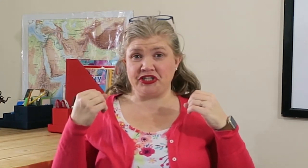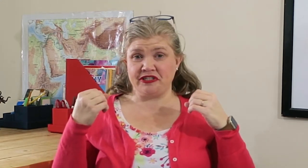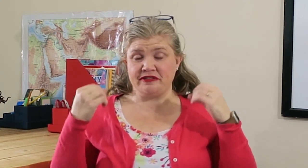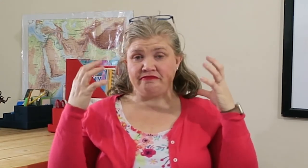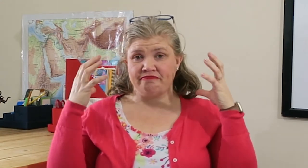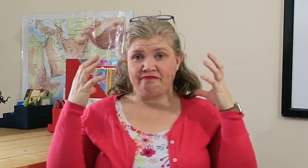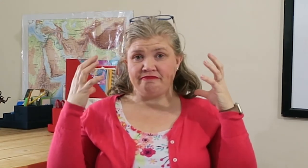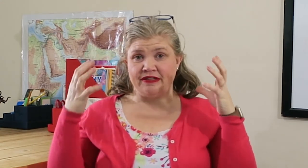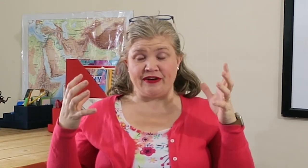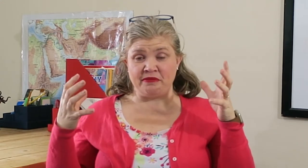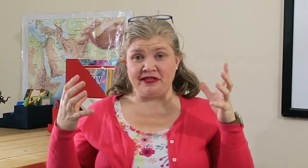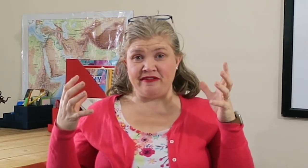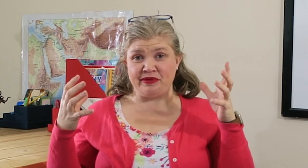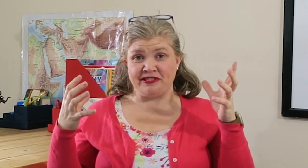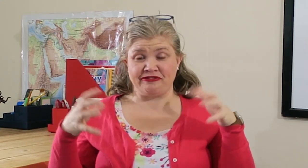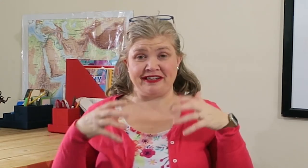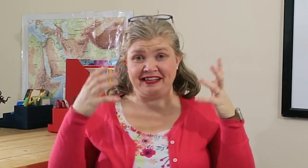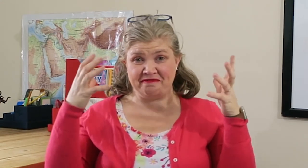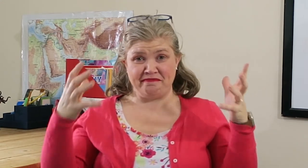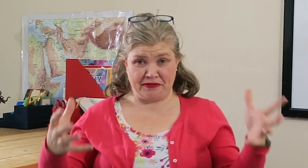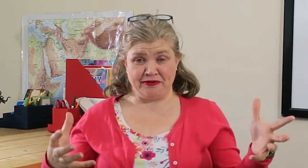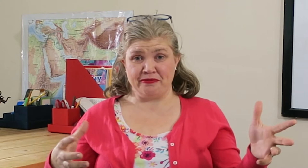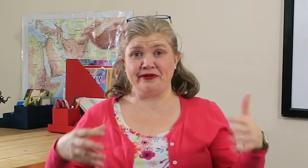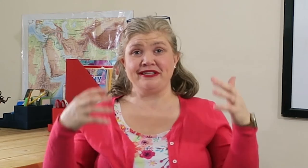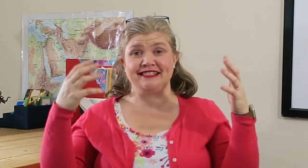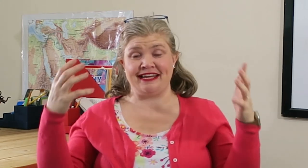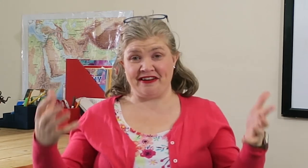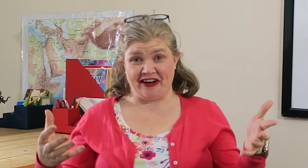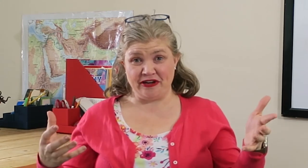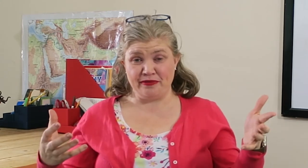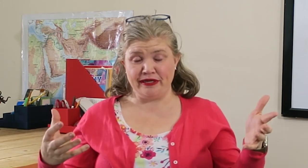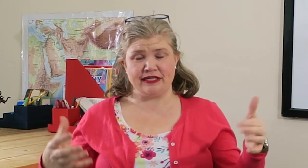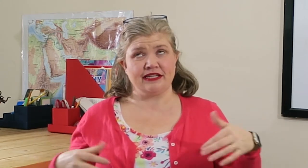environment they've been surrounded in through your books and audiobooks.